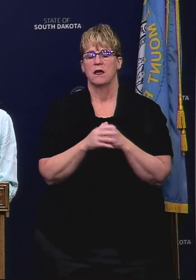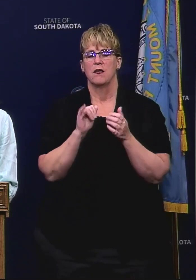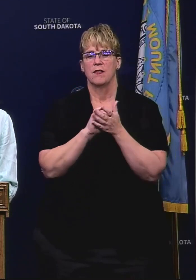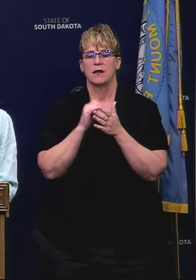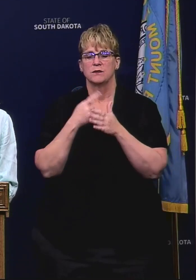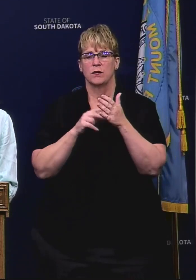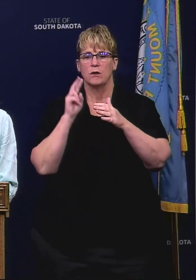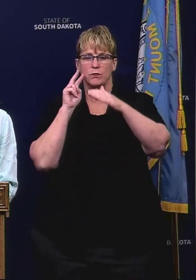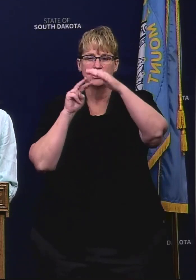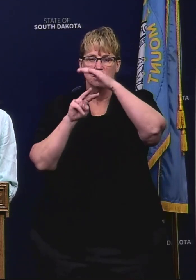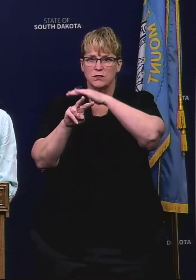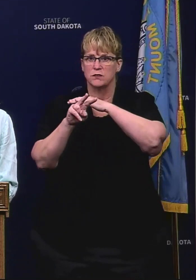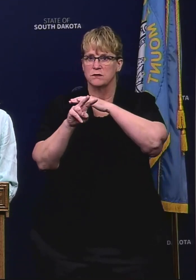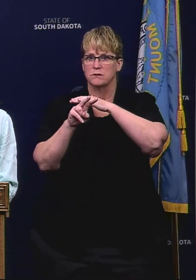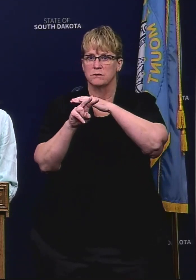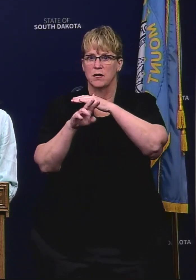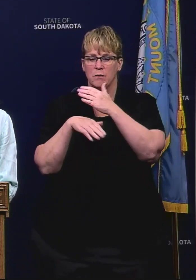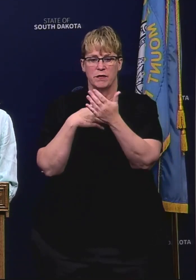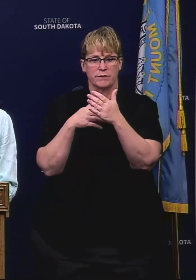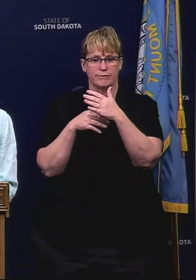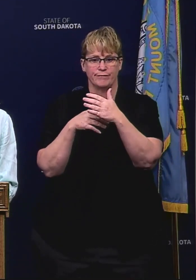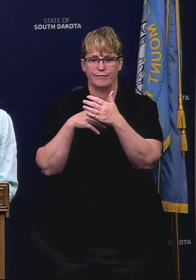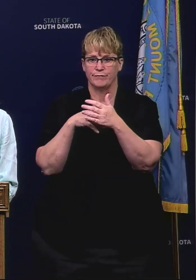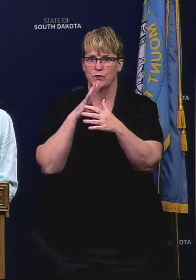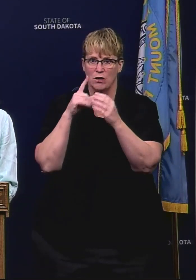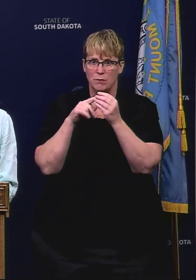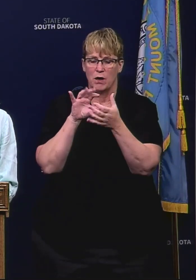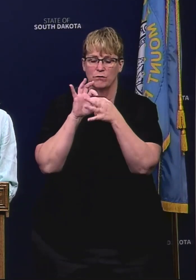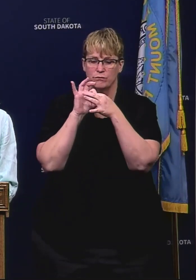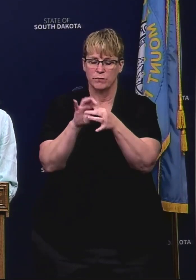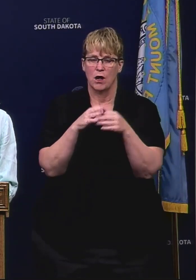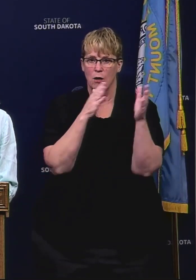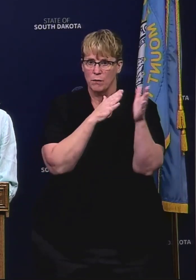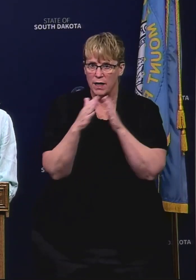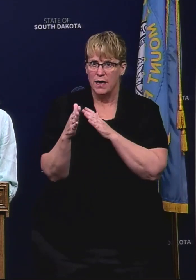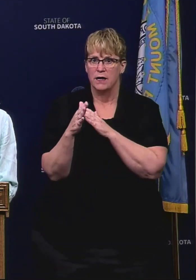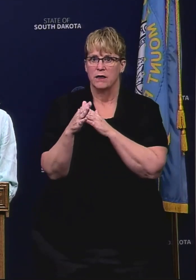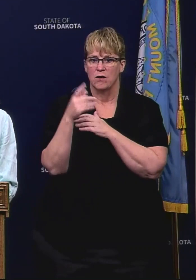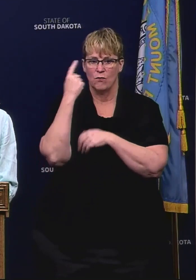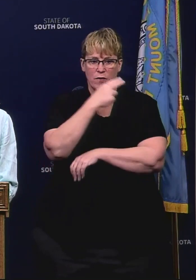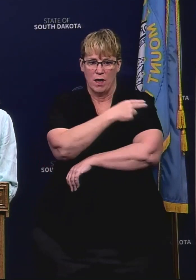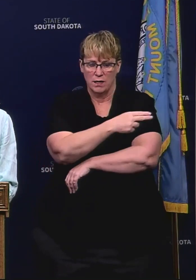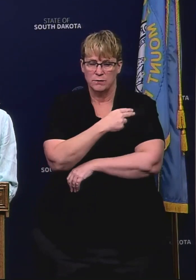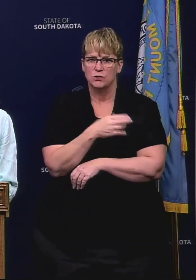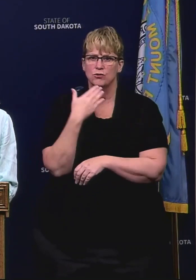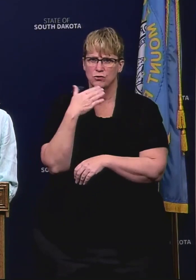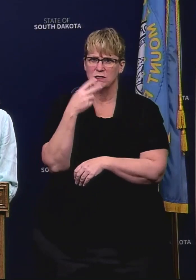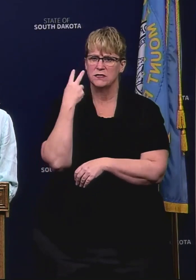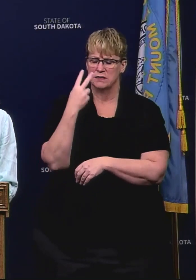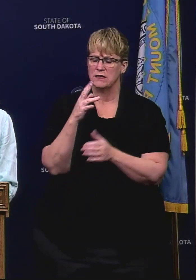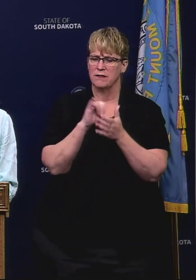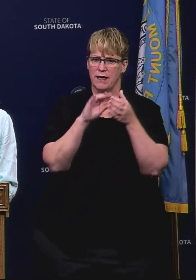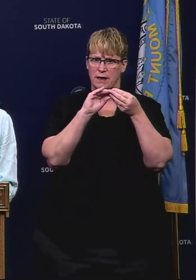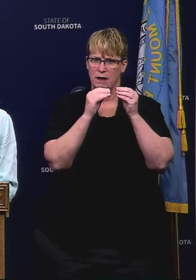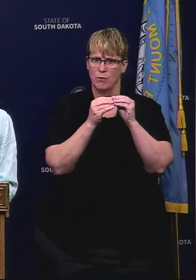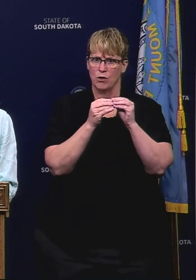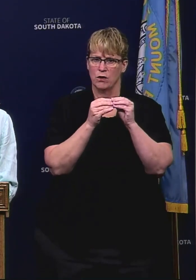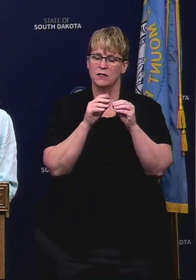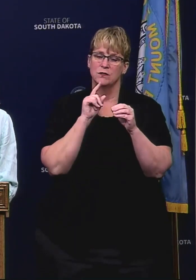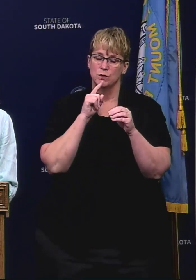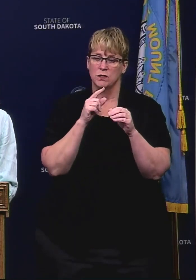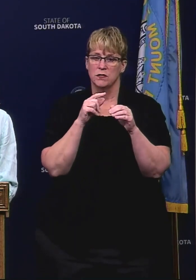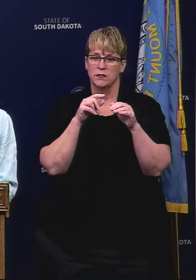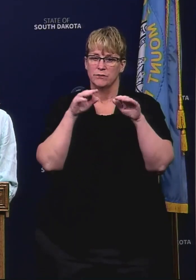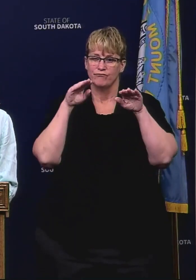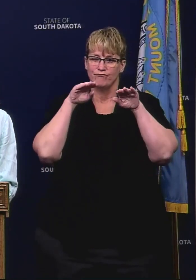our projections have been based around. That's what our planning has been for and it's good to see that that number is staying